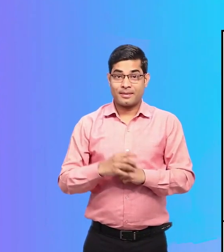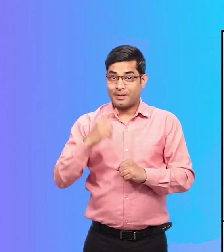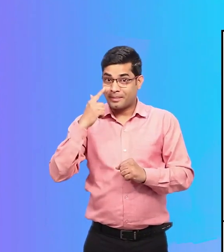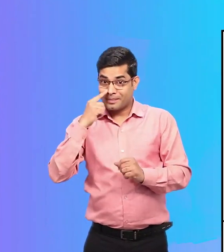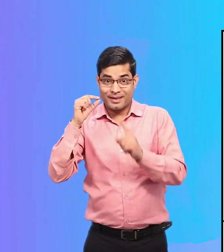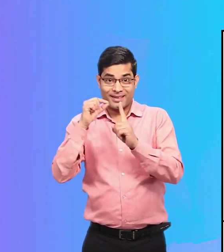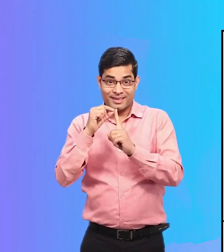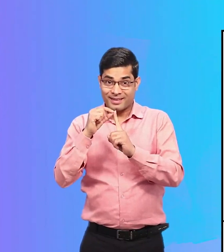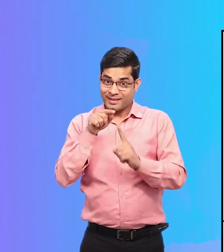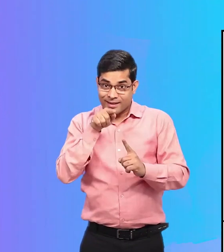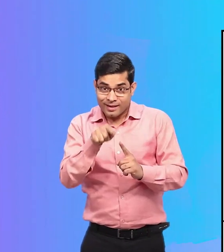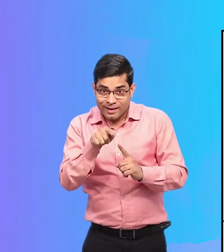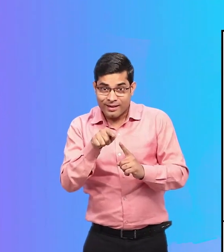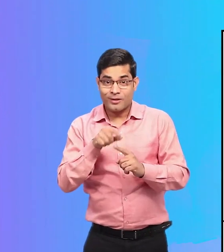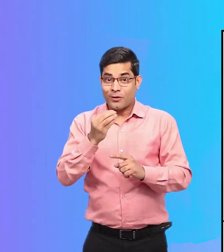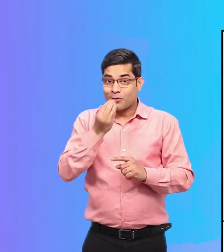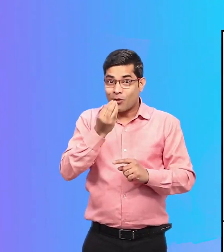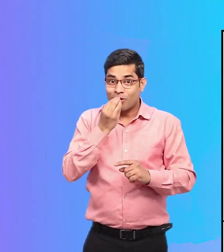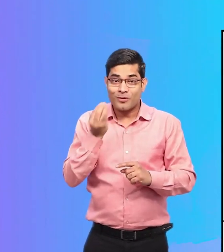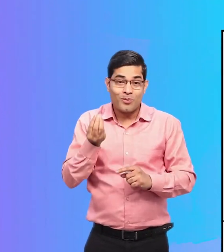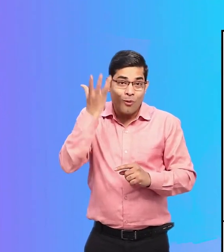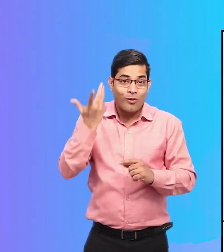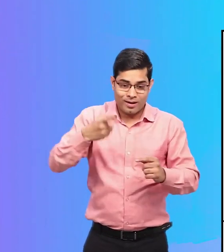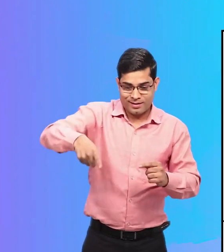Priya is sitting on a chair at the breakfast table.